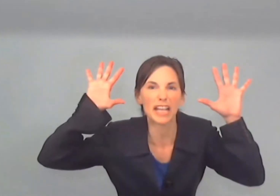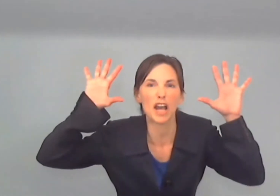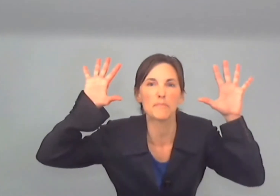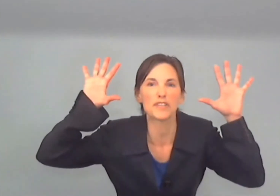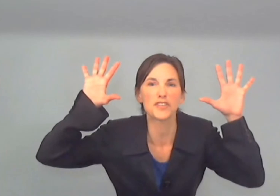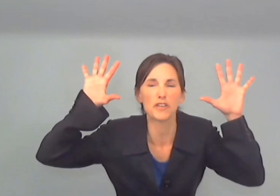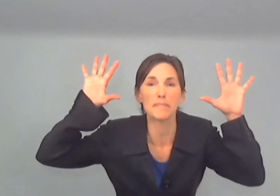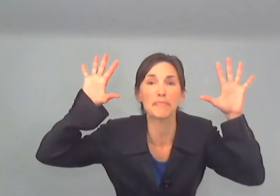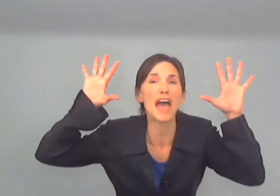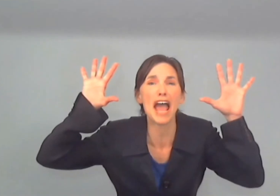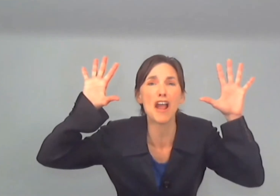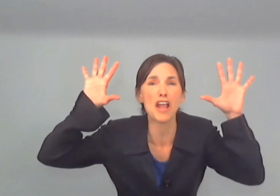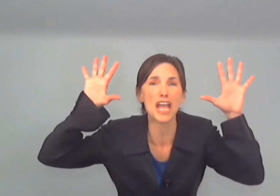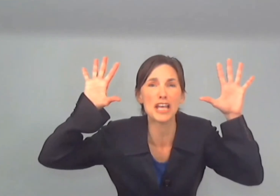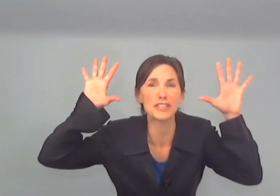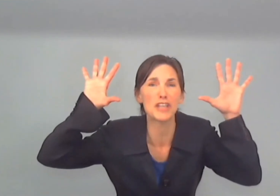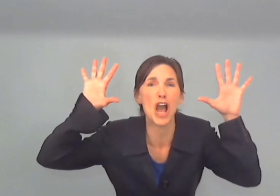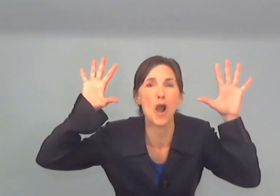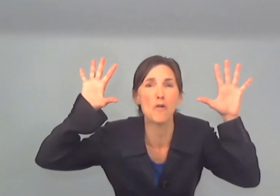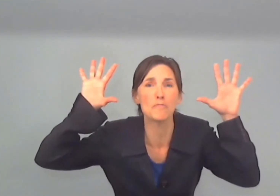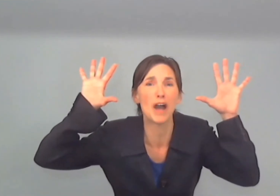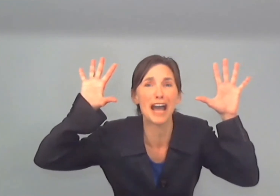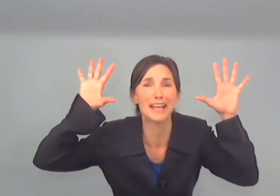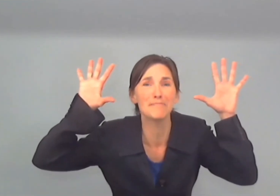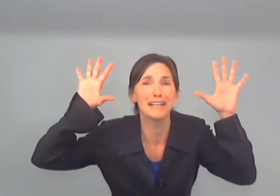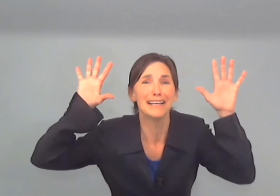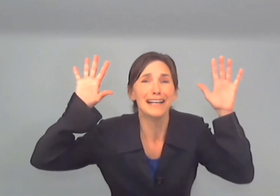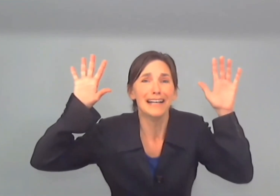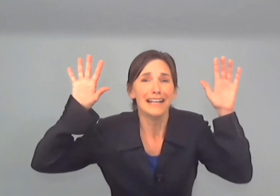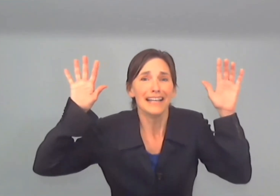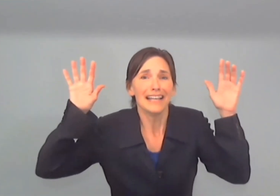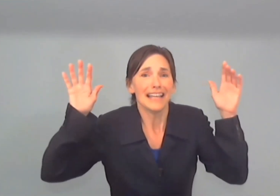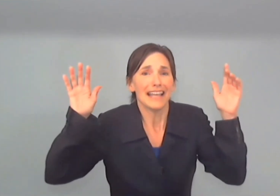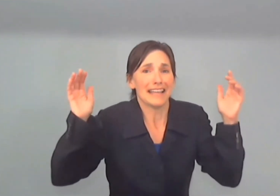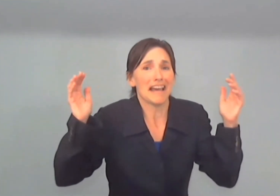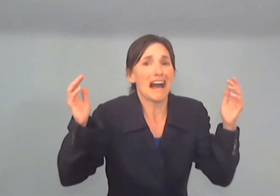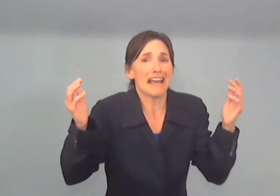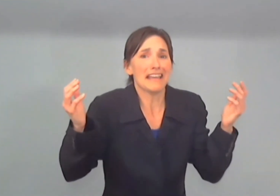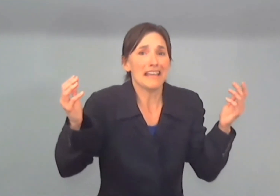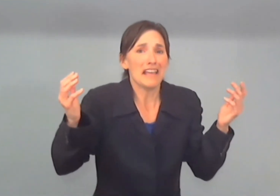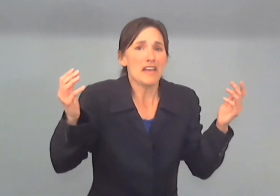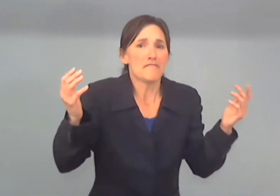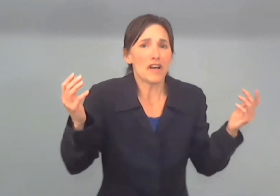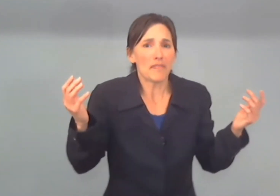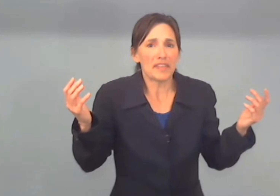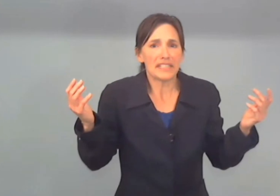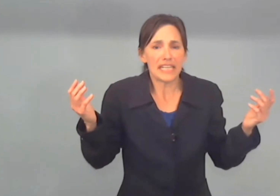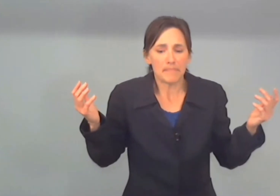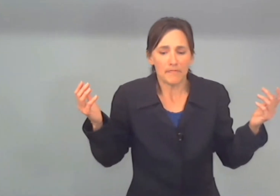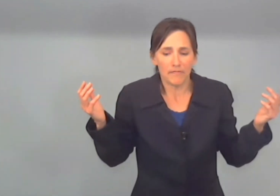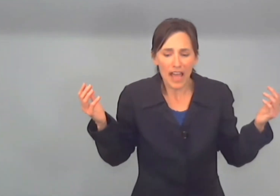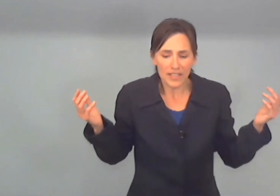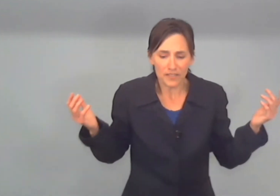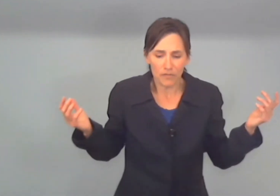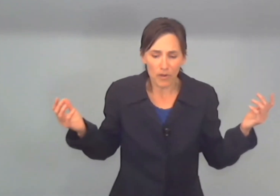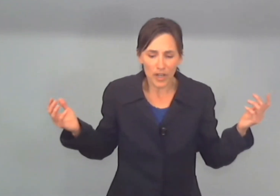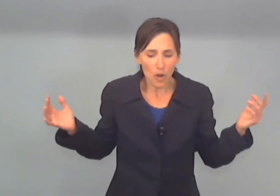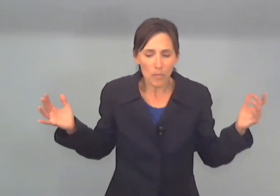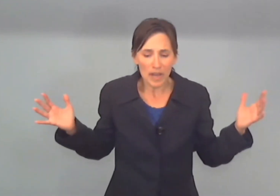up and screamed there is no bottom and I felt the deep vast void open up